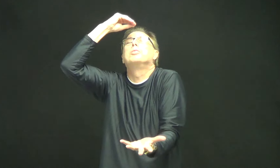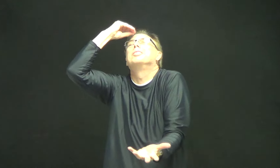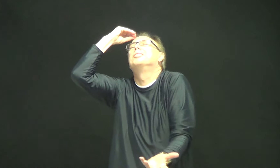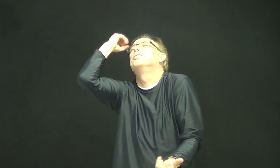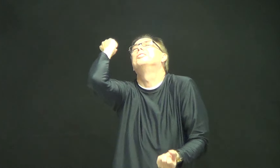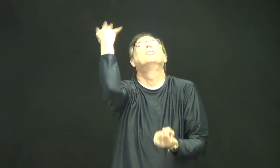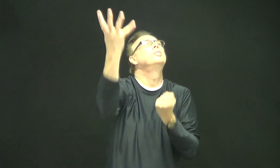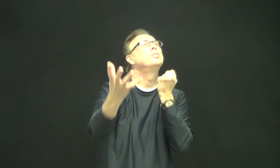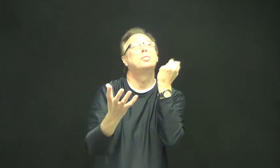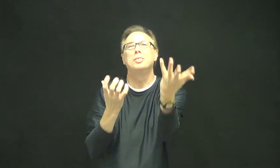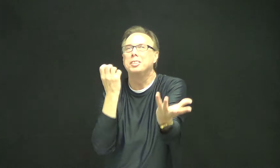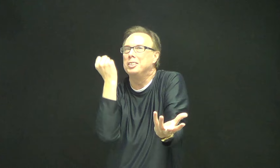like I'm not singing